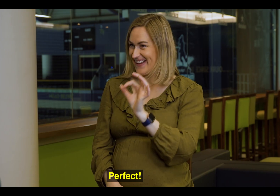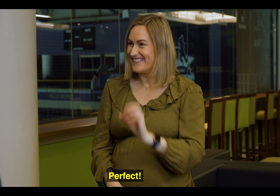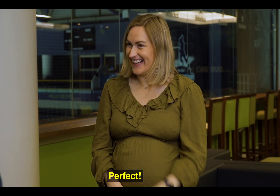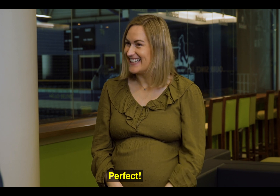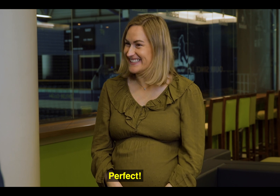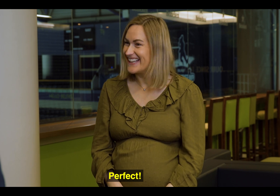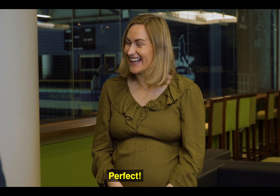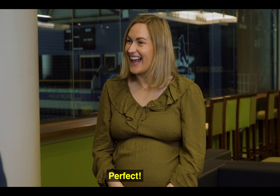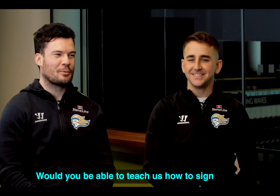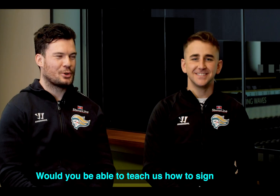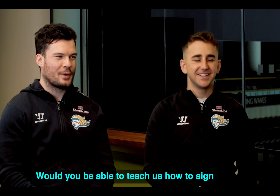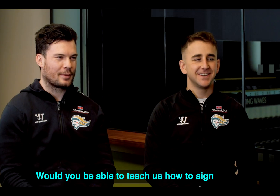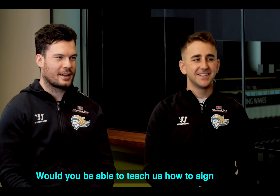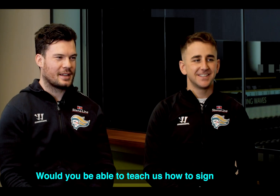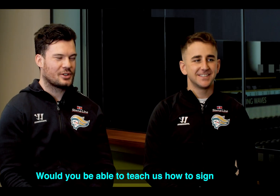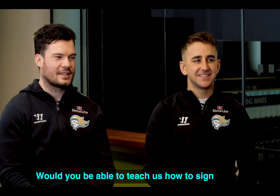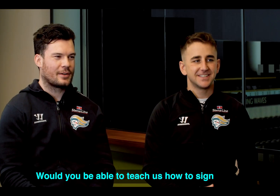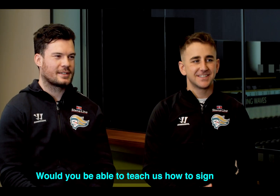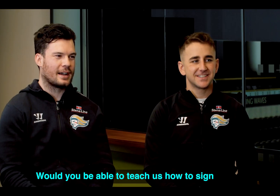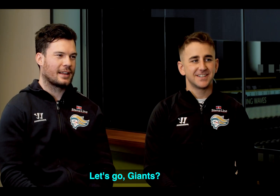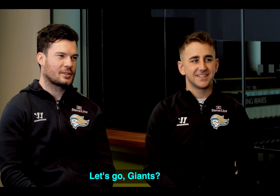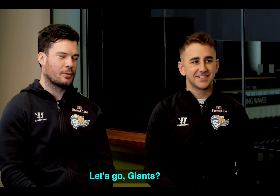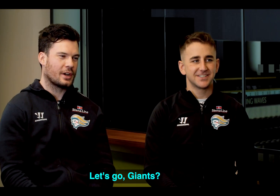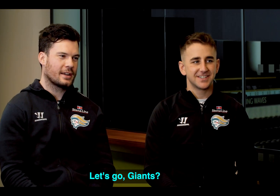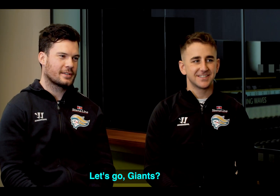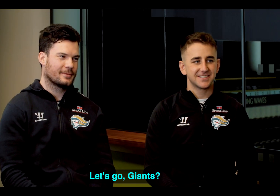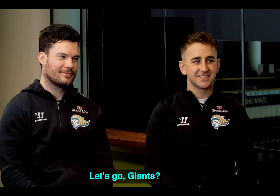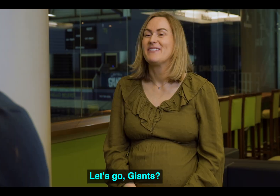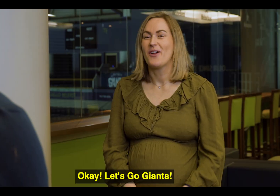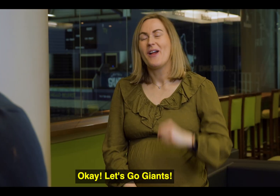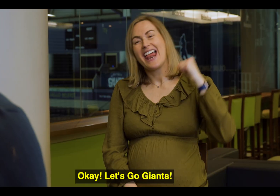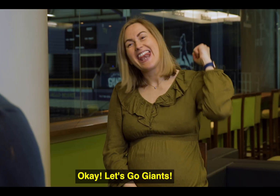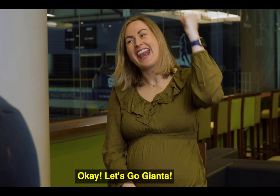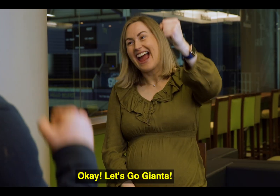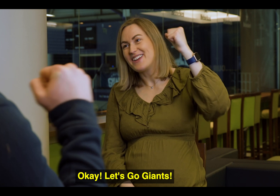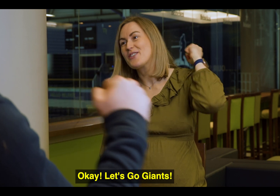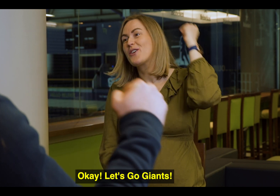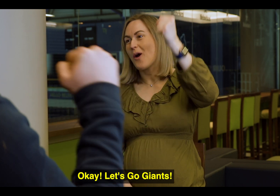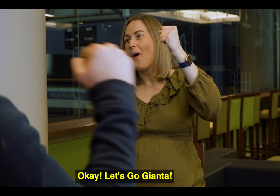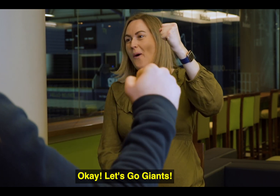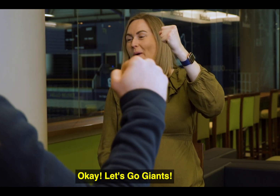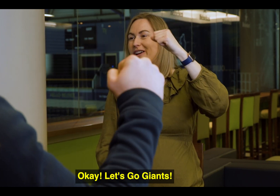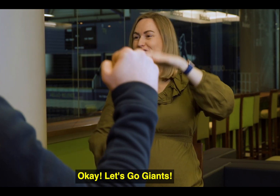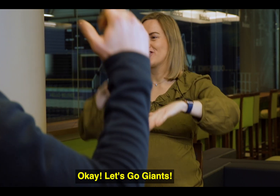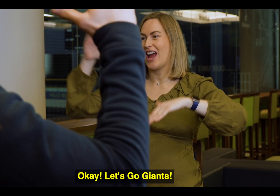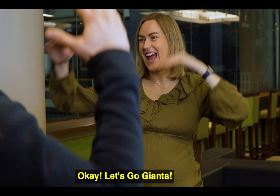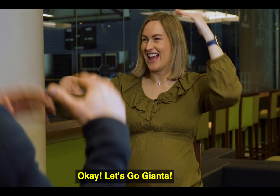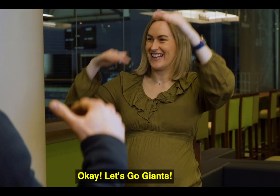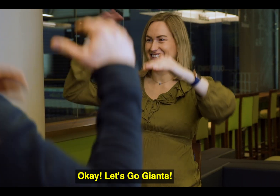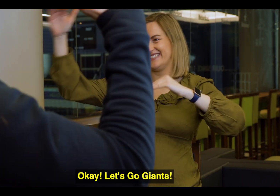Perfect. Would you be able to teach us how to sign Let's Go Giants? Okay. Let's go Giants.